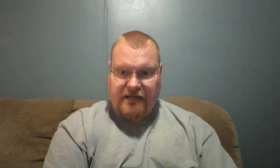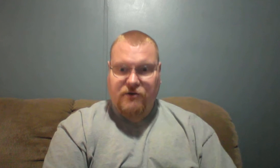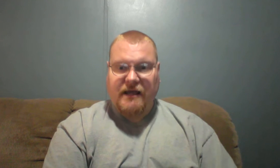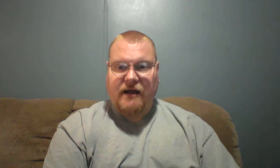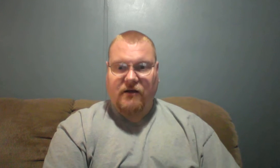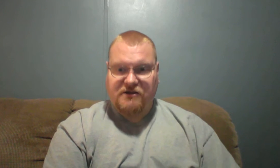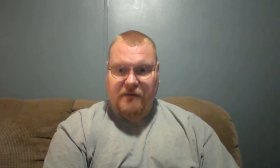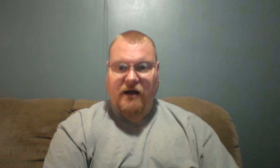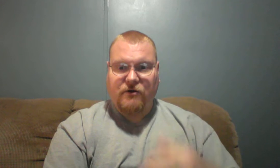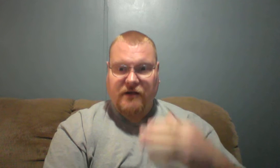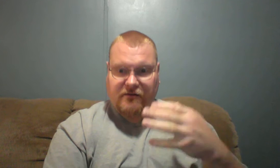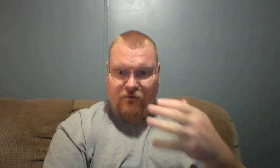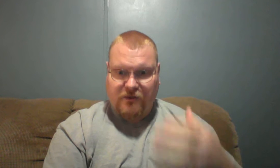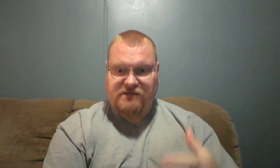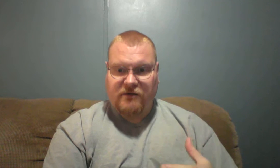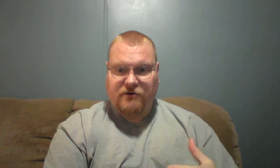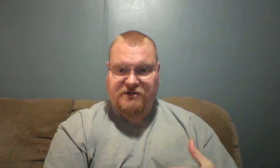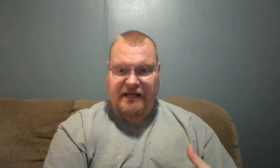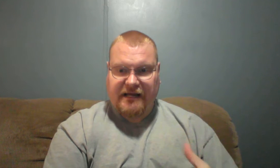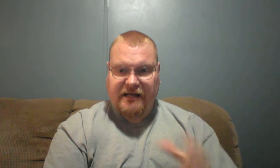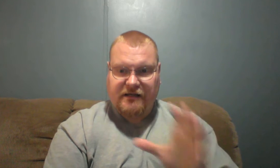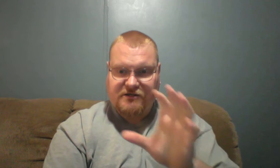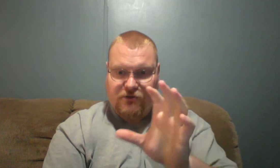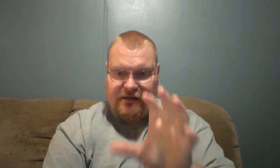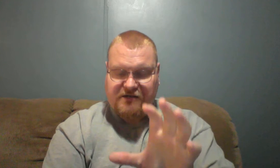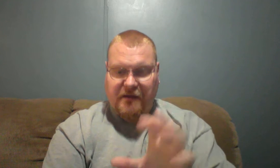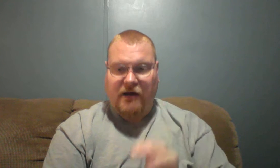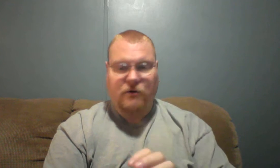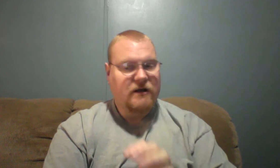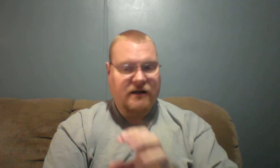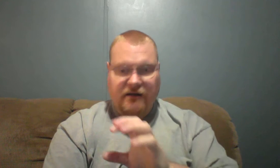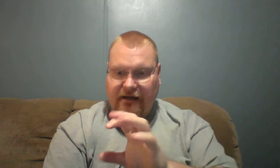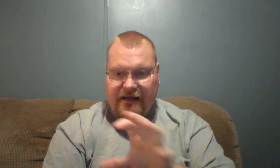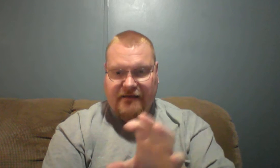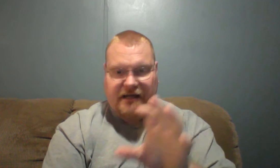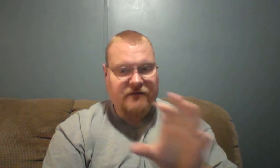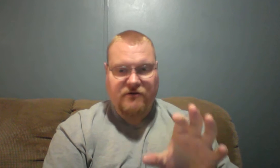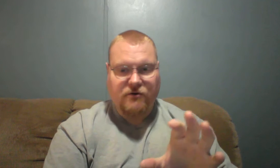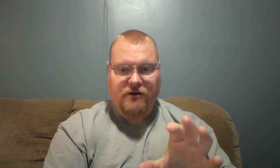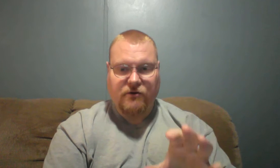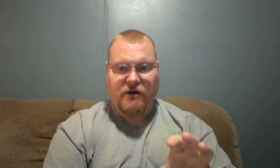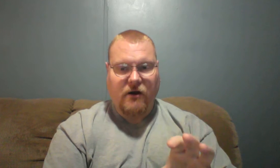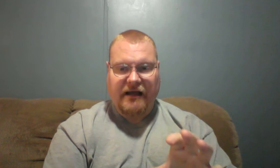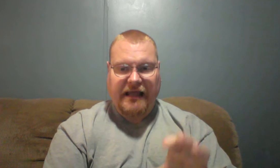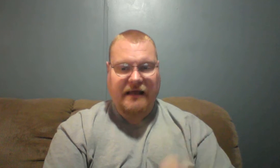you gain all this power. gain through the wisdom and understanding. It's through his power. Not anything you can do. know, I can't,